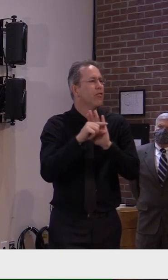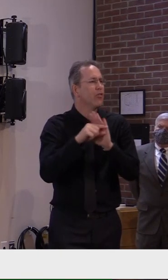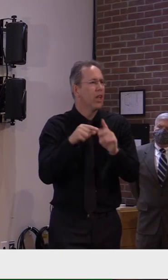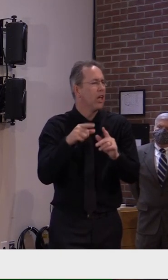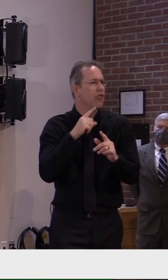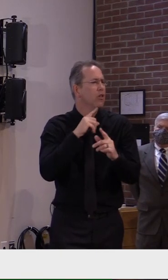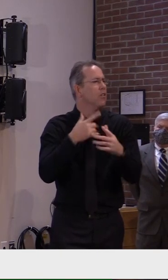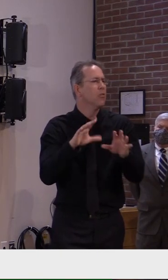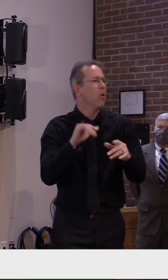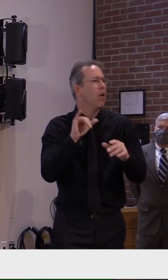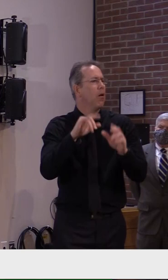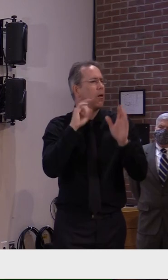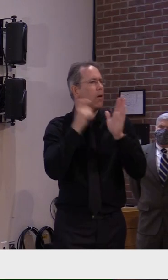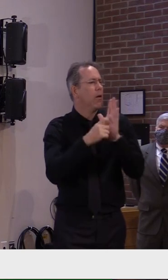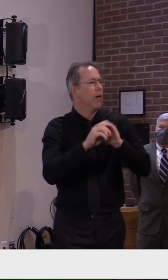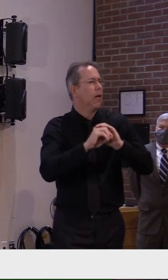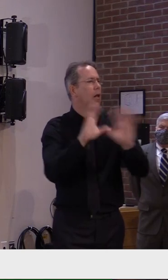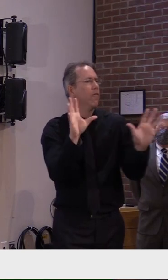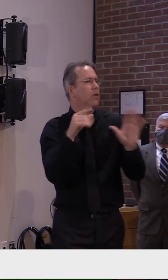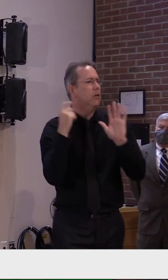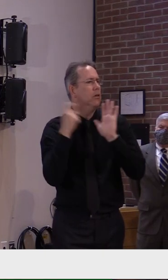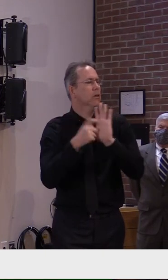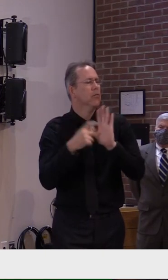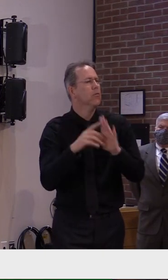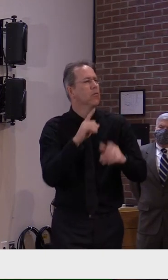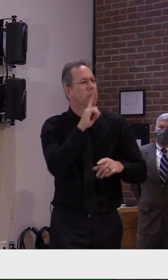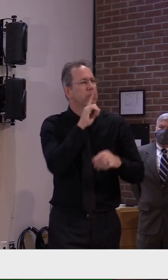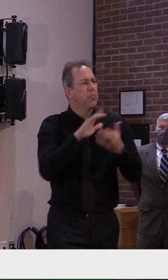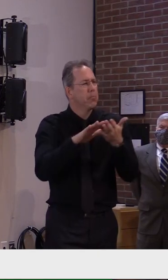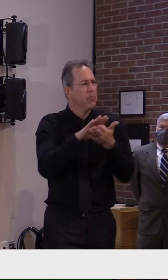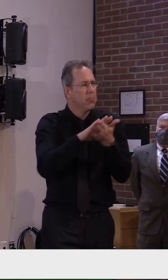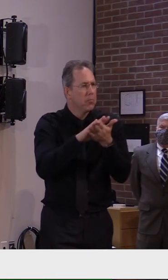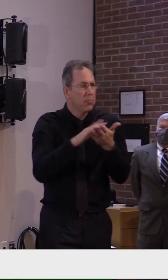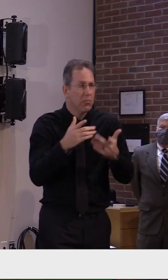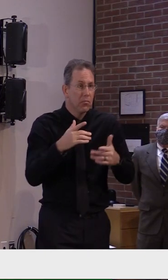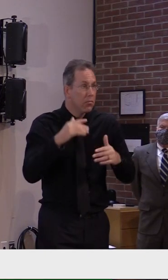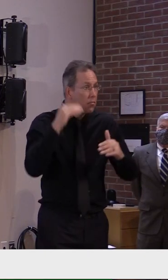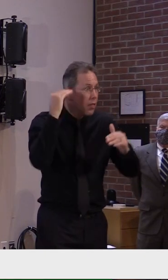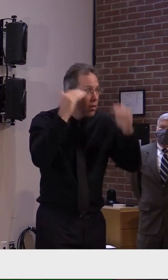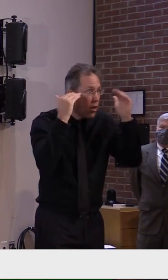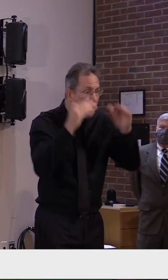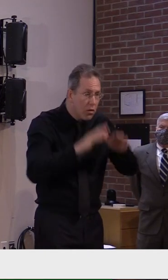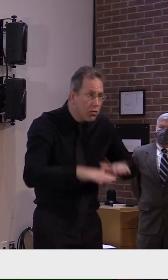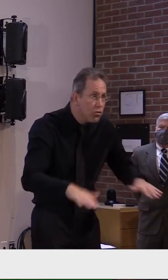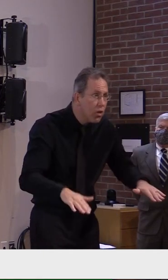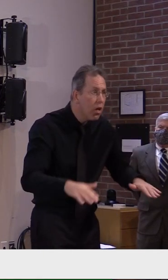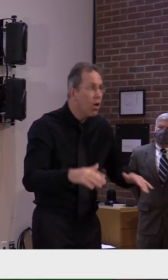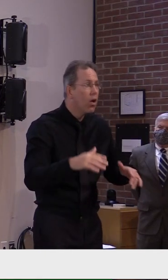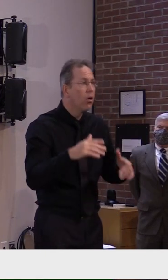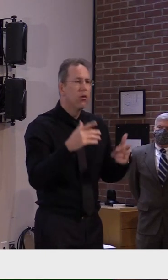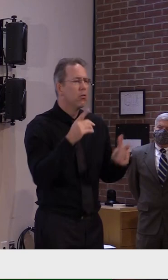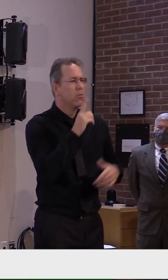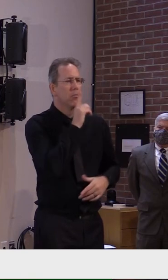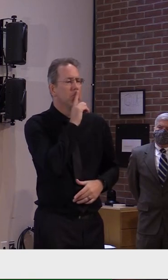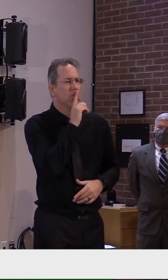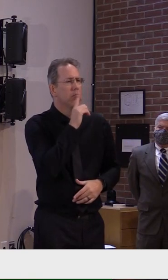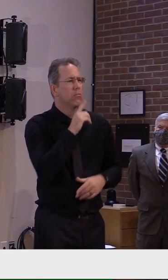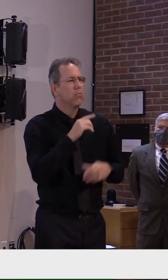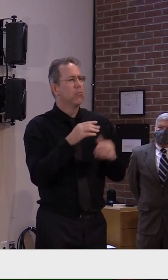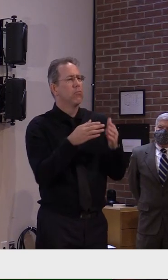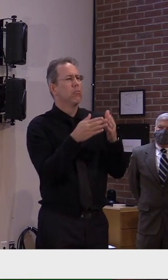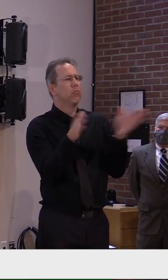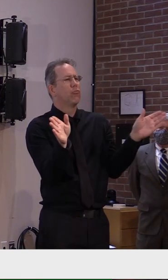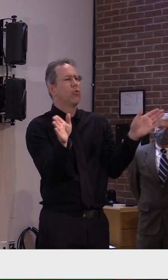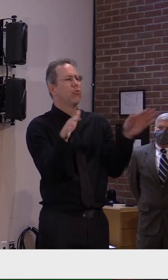students, they may be a custodian, they may be a teacher. But when you're down to small numbers like that within a community,